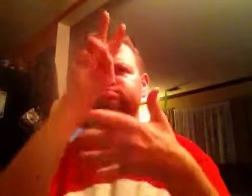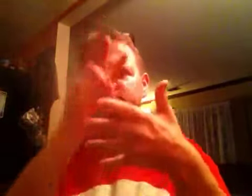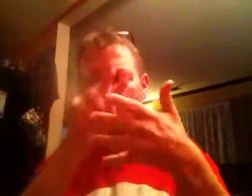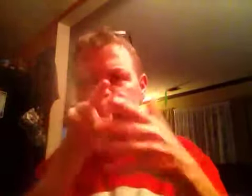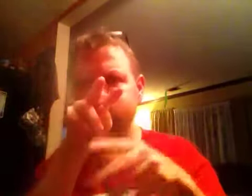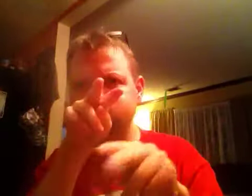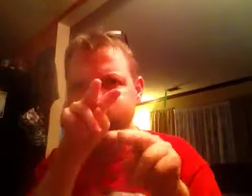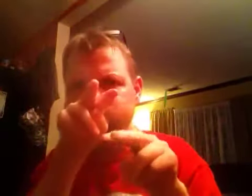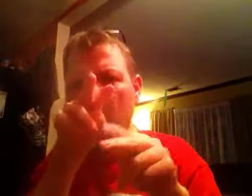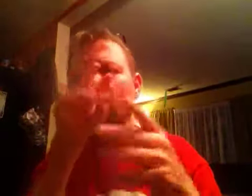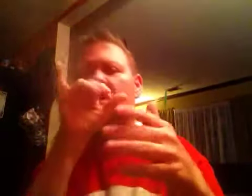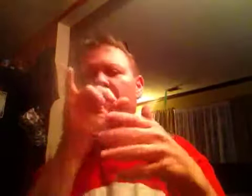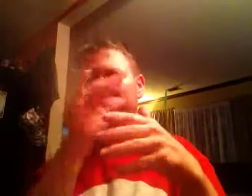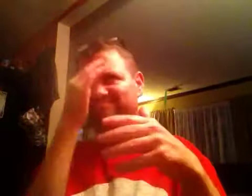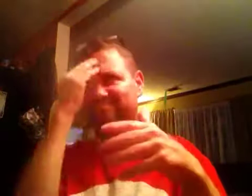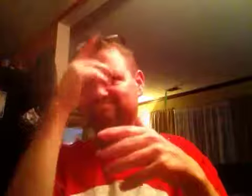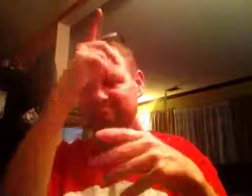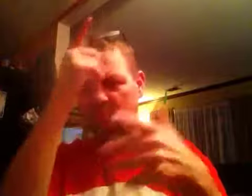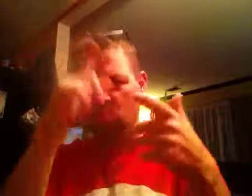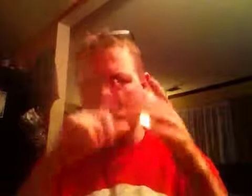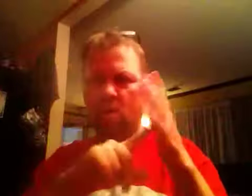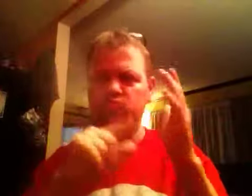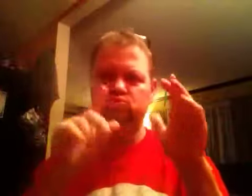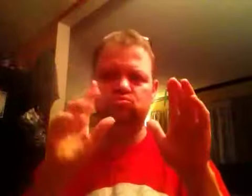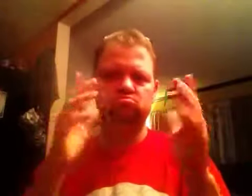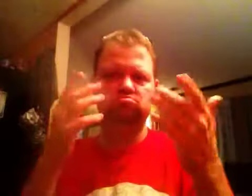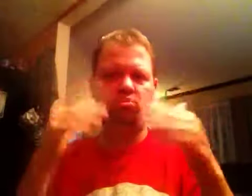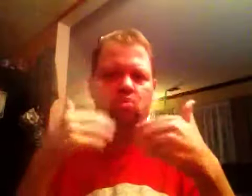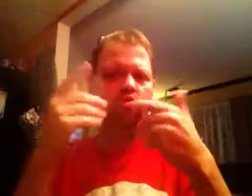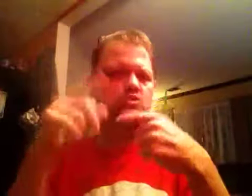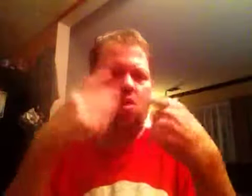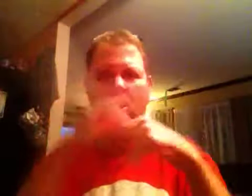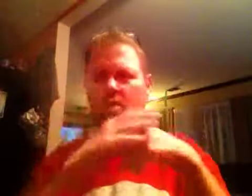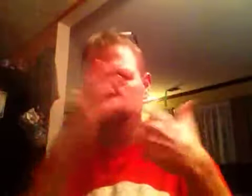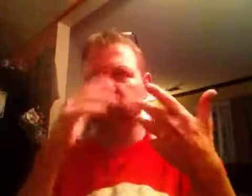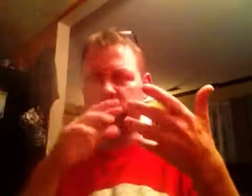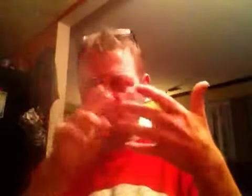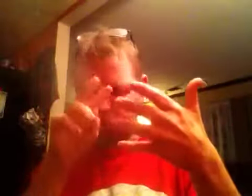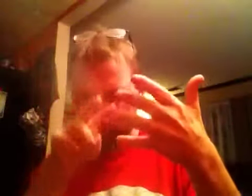feel to get the stasis net back up? To get the stasis net back up is awesome. What's it?